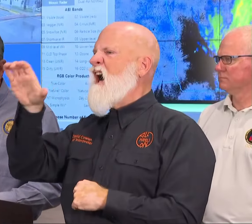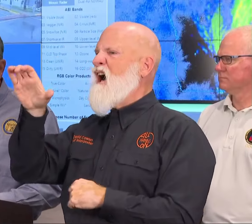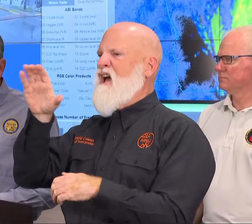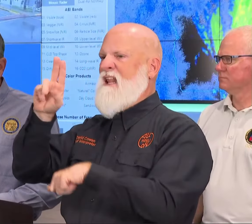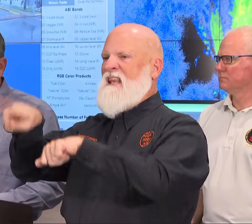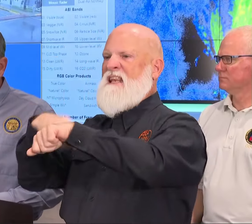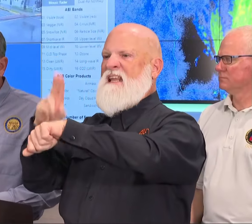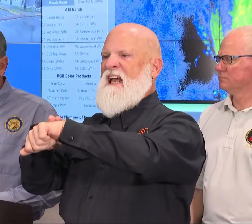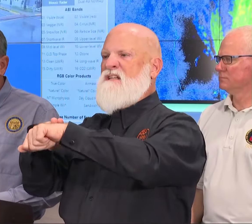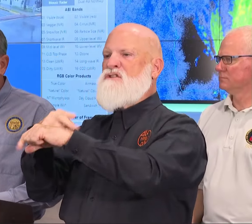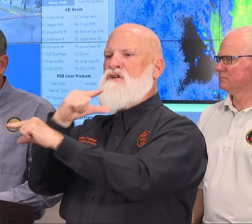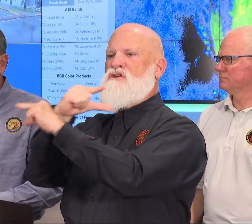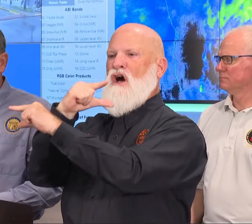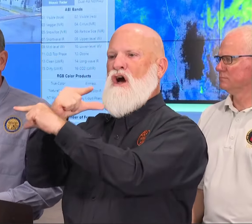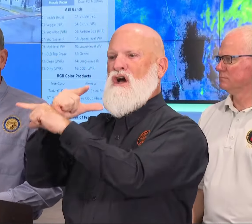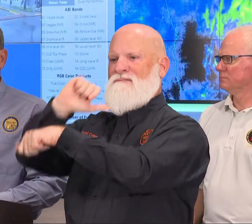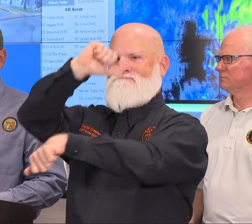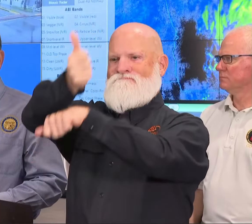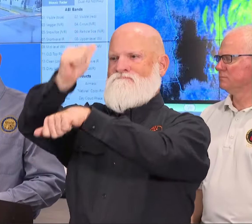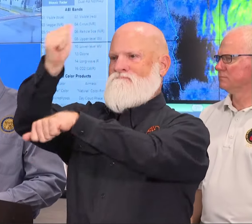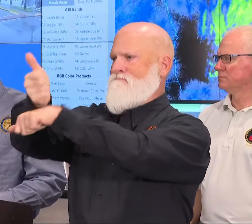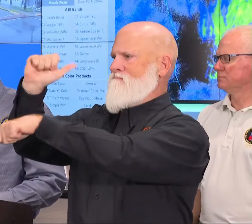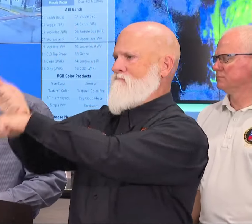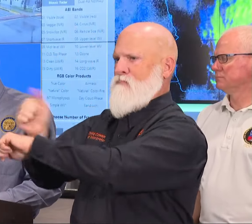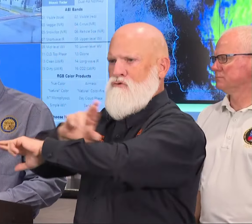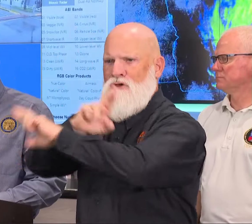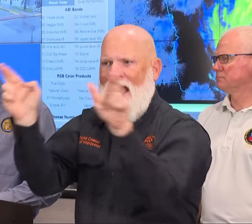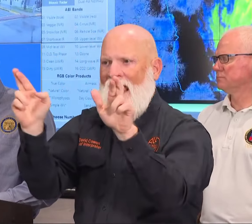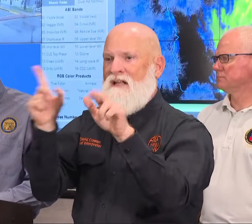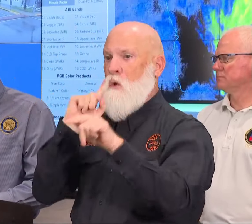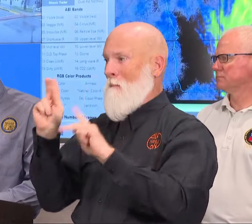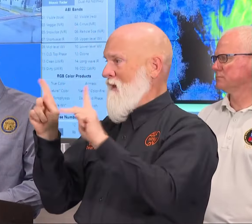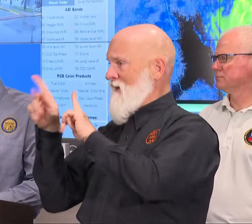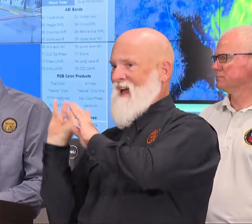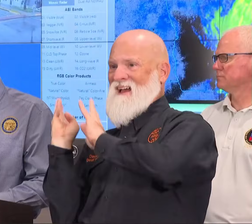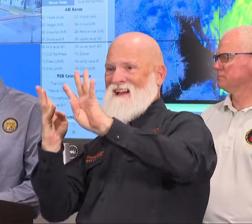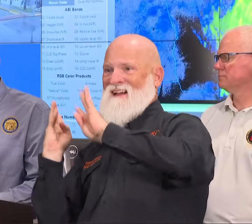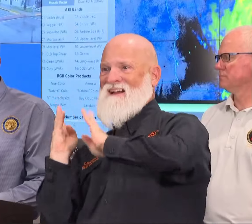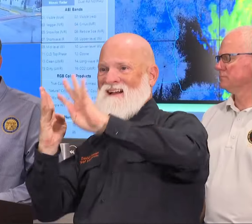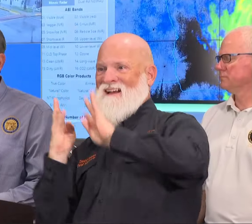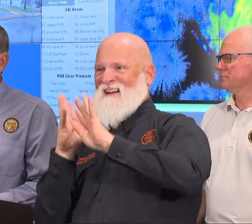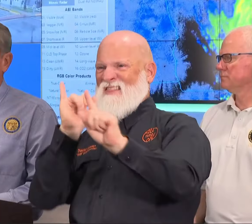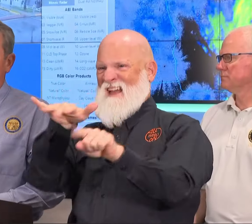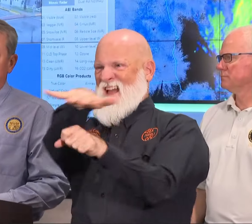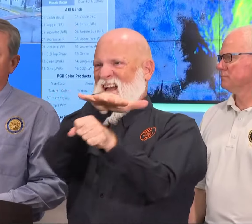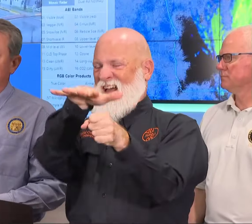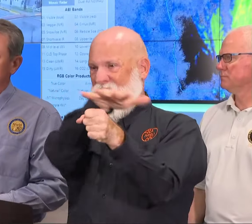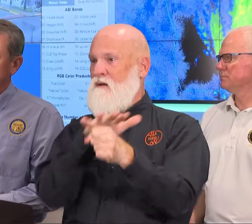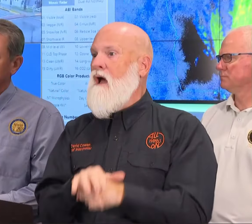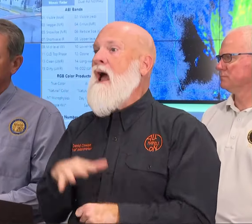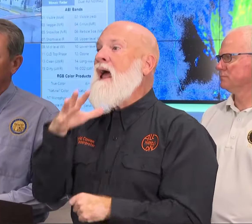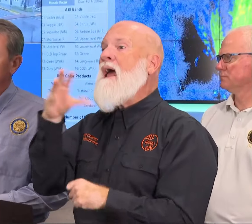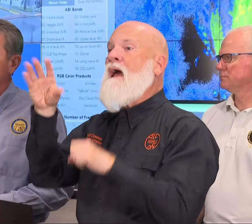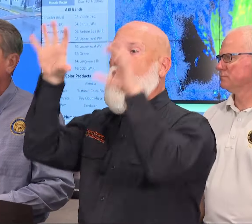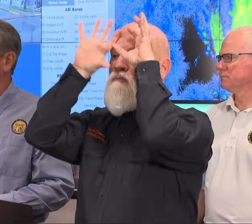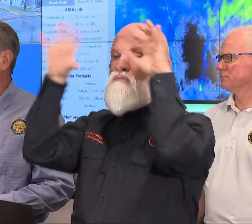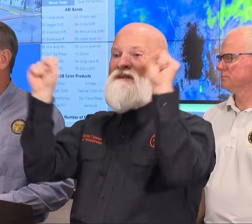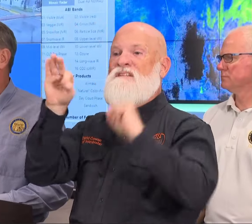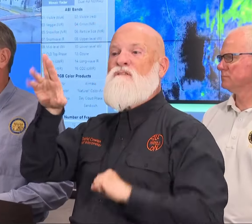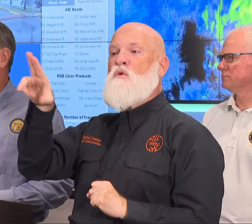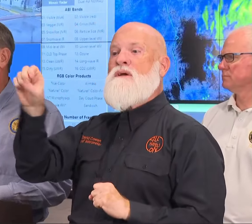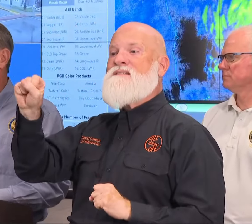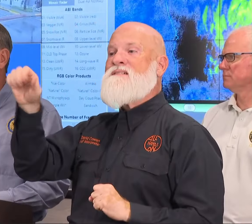also had a pre disaster emergency declaration approved by the president for evacuation and shelter